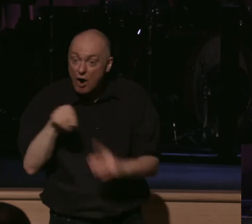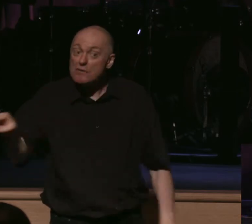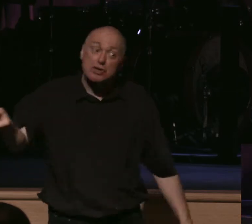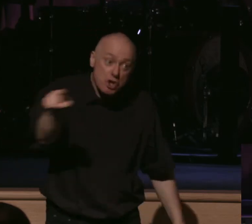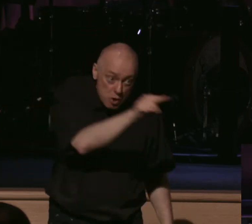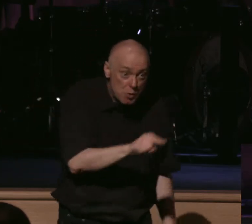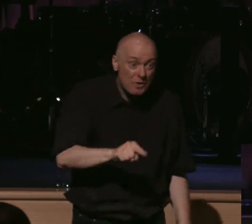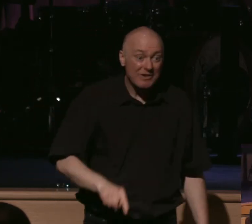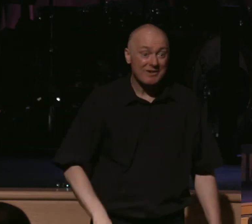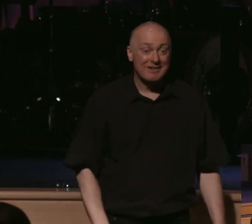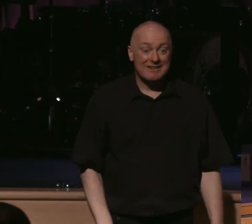as well.